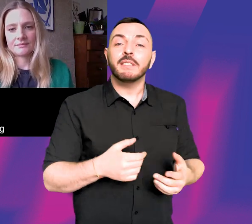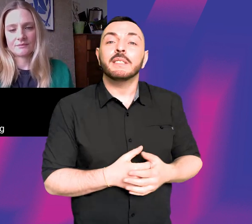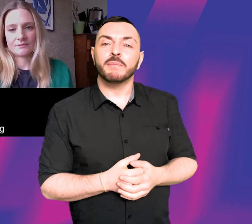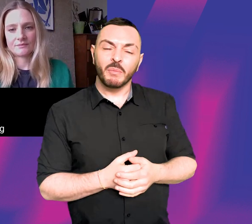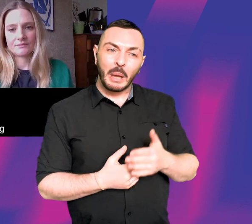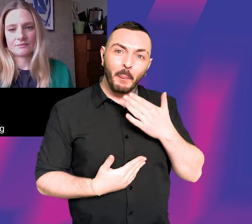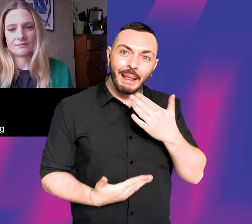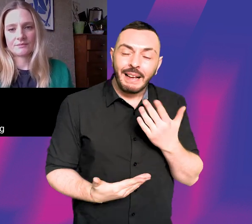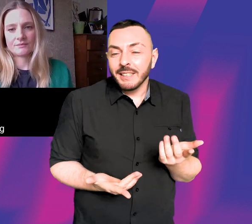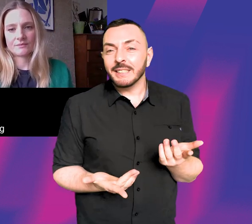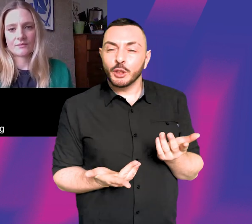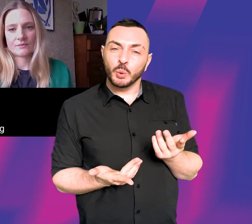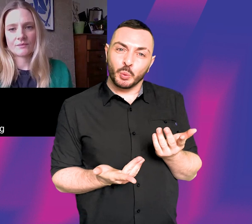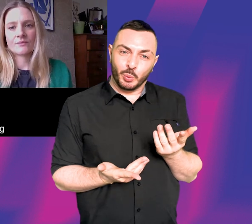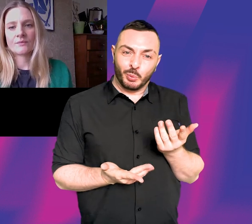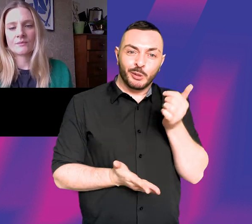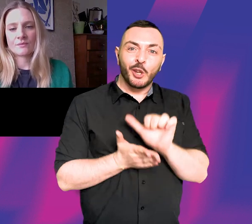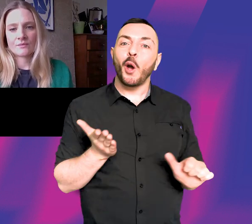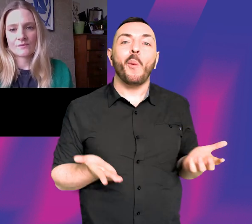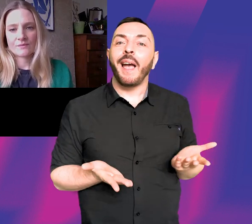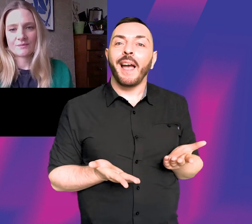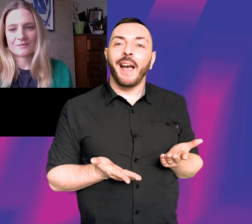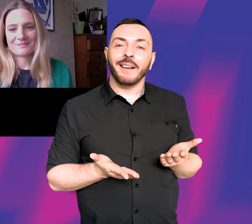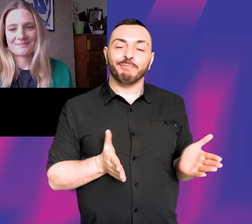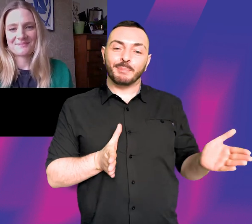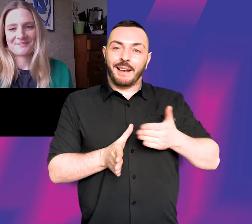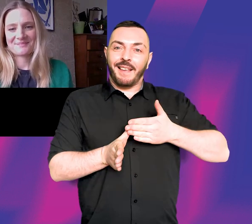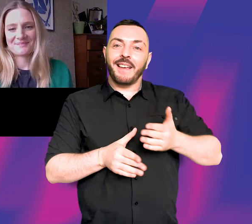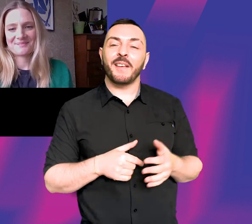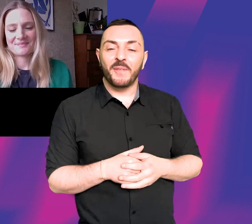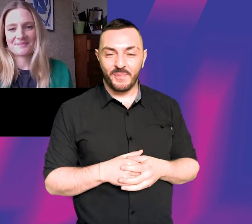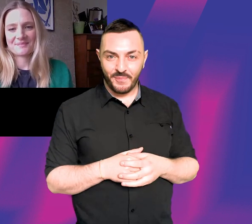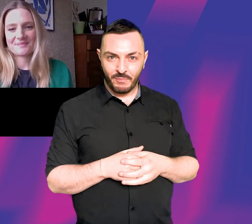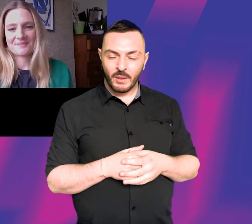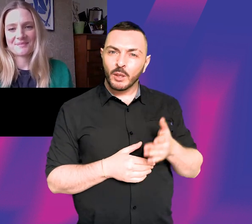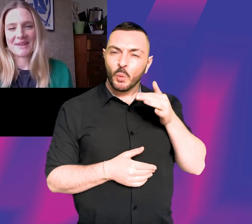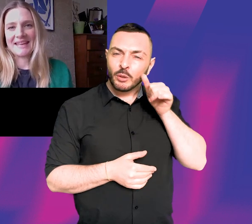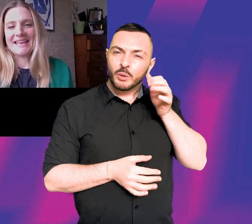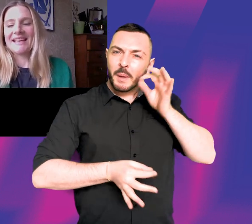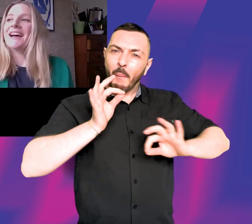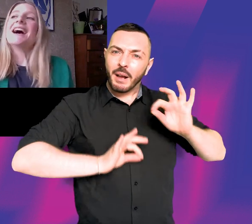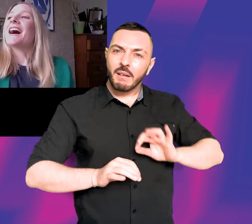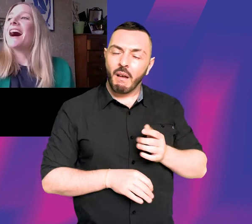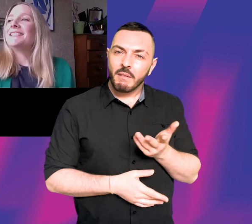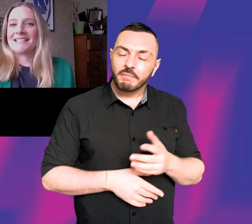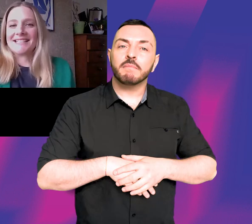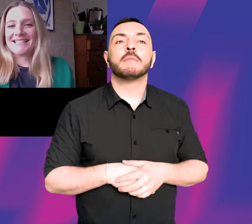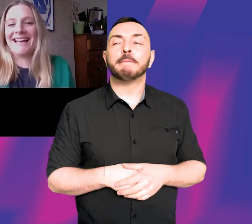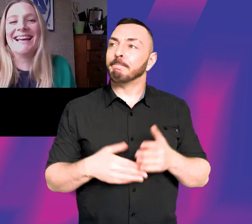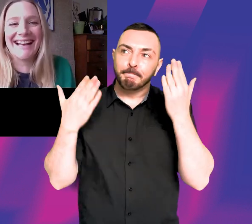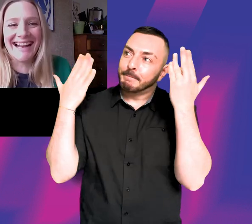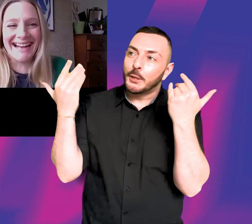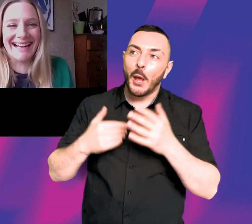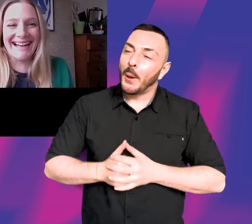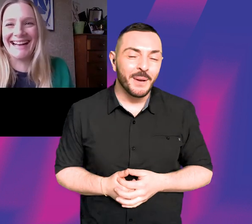okay with you, I'd really like to start at the beginning and ask you, when did you know that you wanted to be an actor? I didn't.